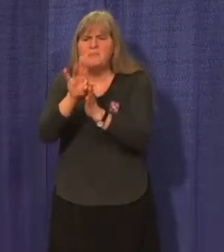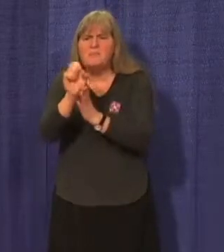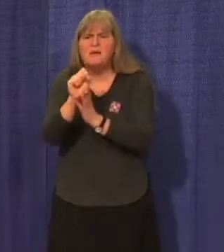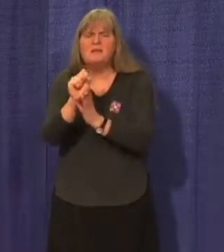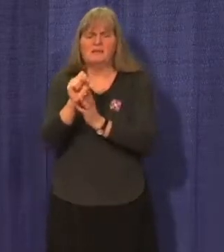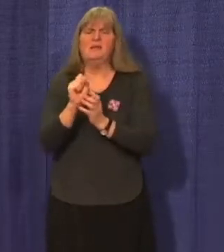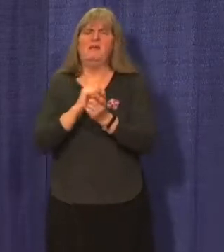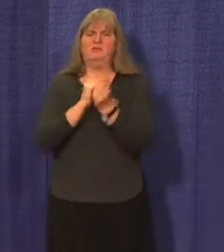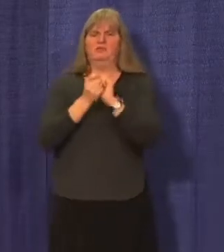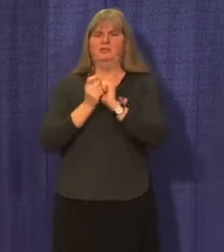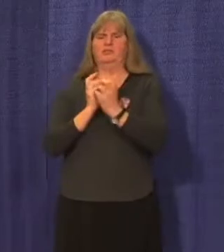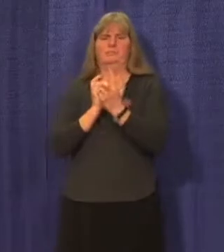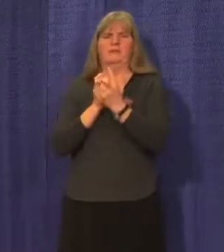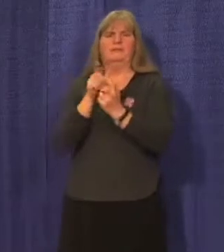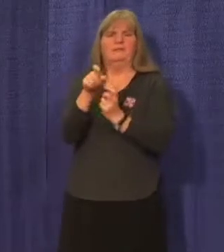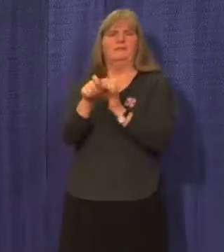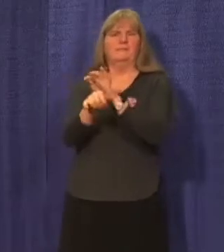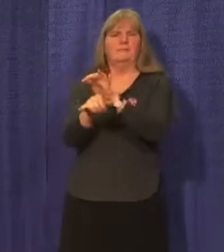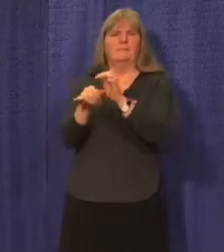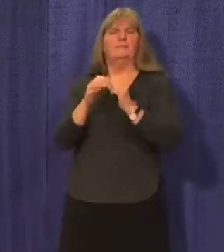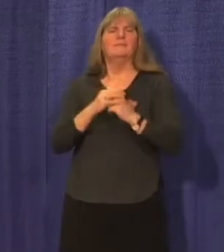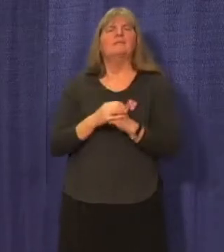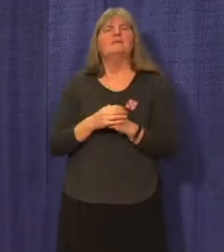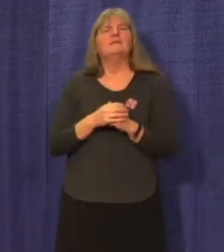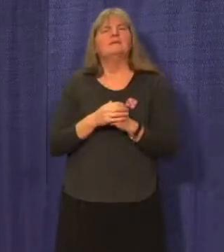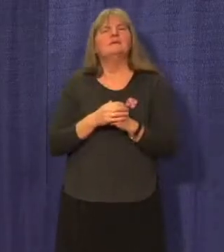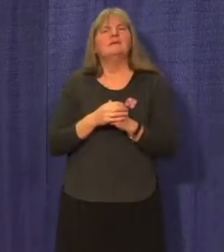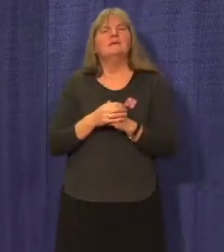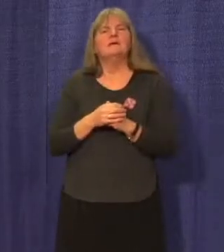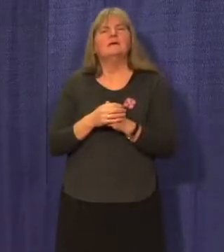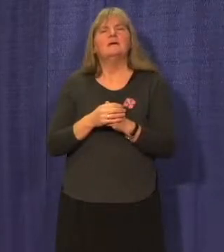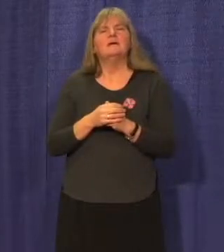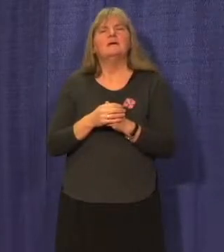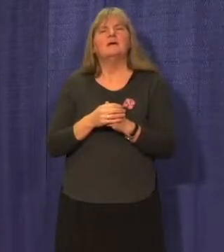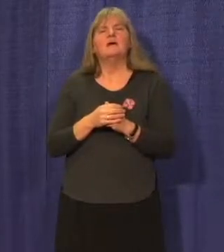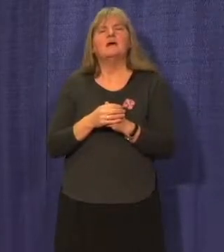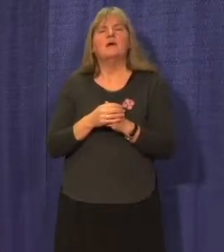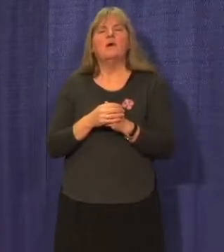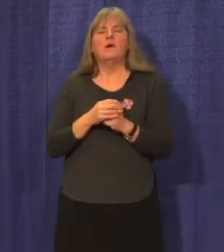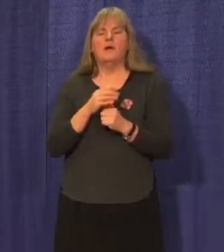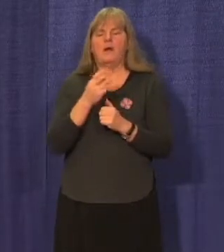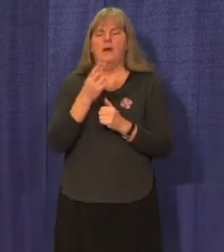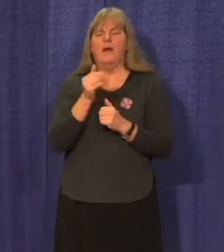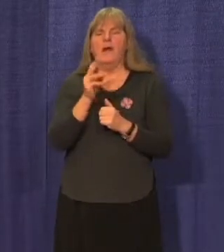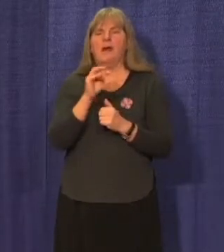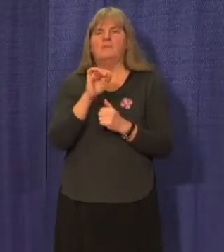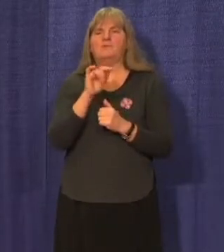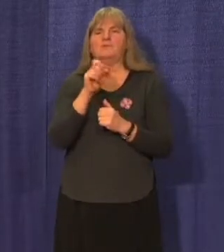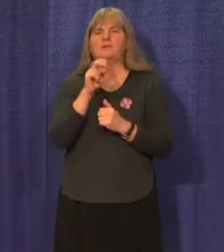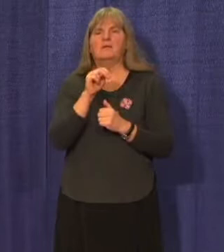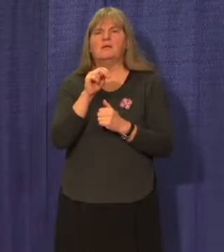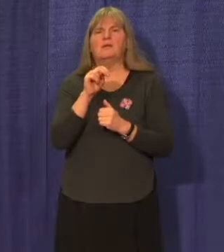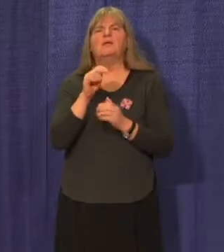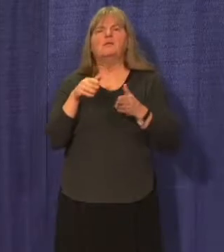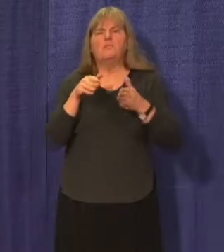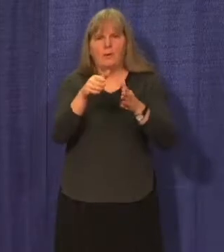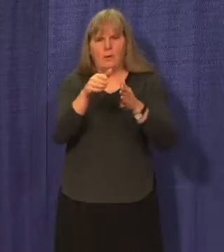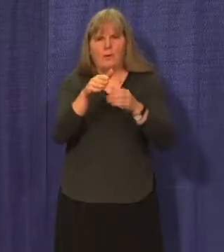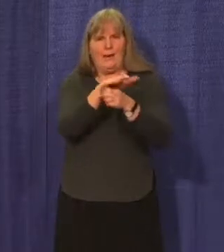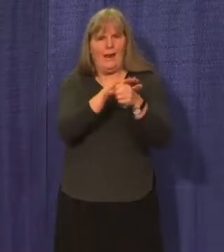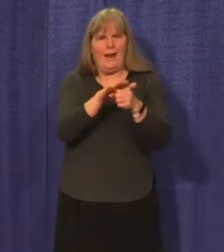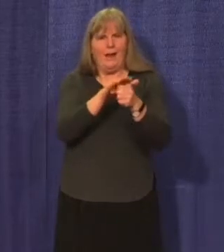This includes, the new buses will include a route along the Hamilton Boulevard corridor areas